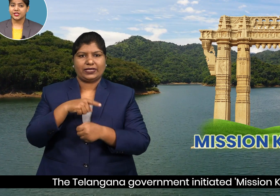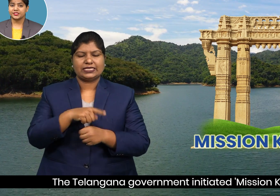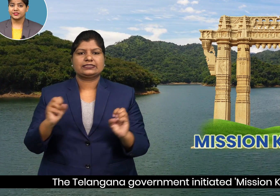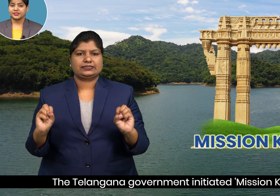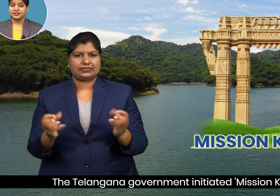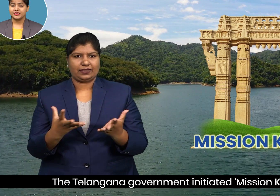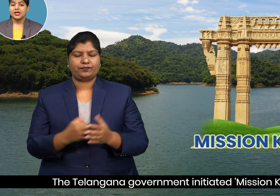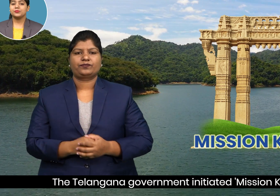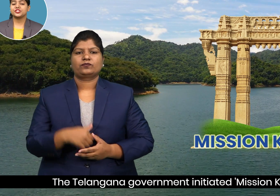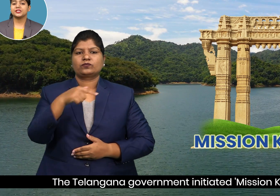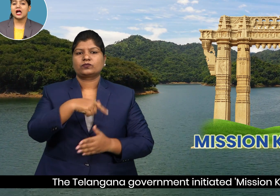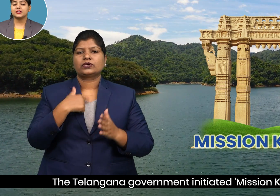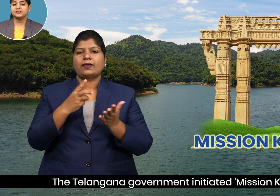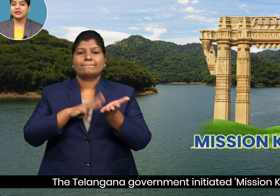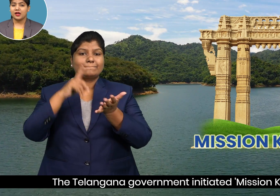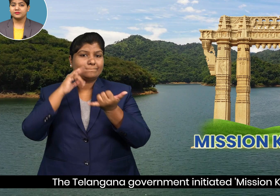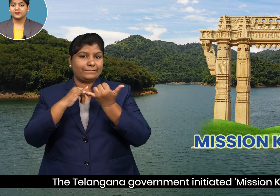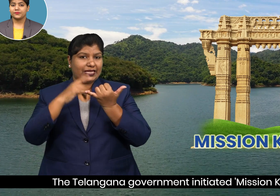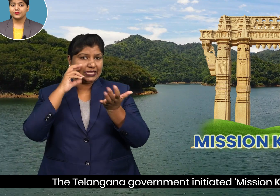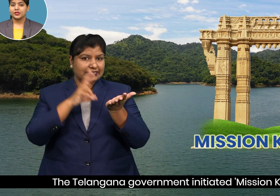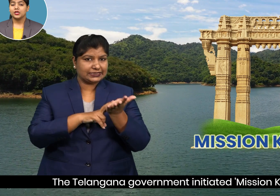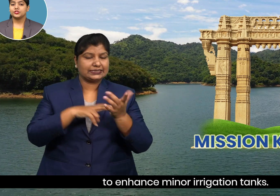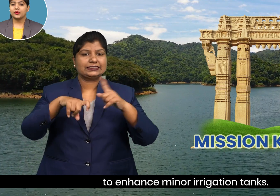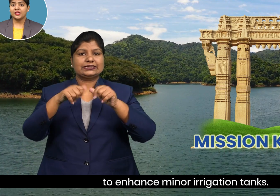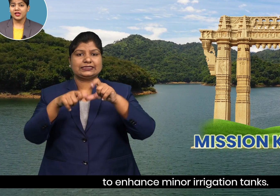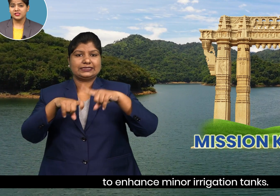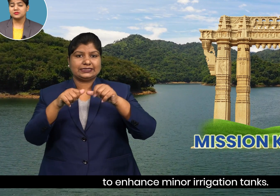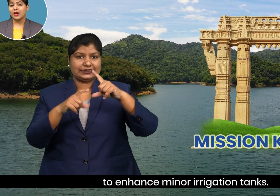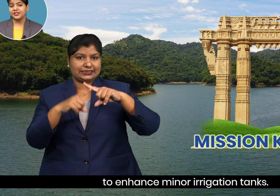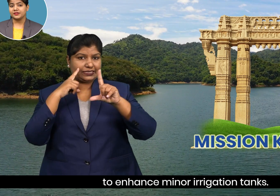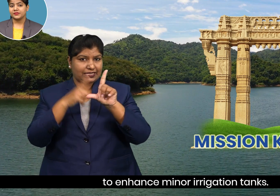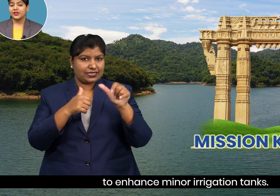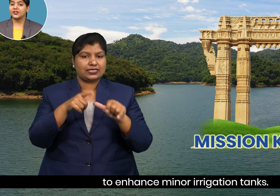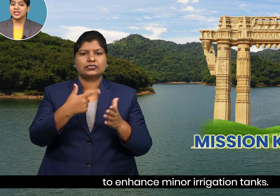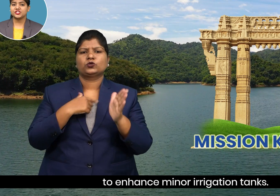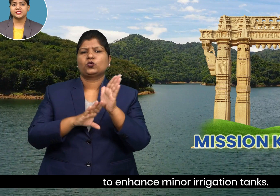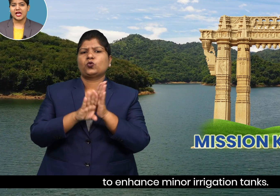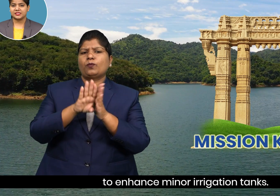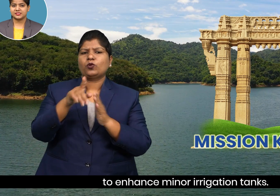mission kakatiya to enhance minor irrigation tanks